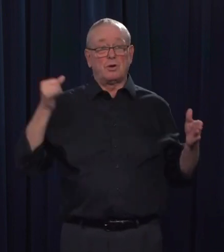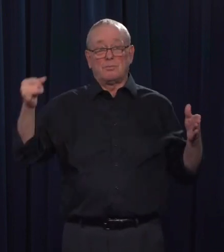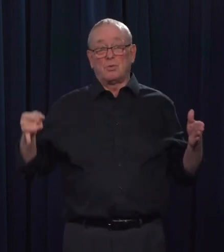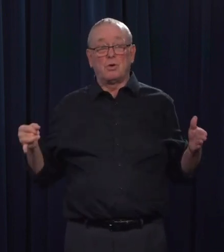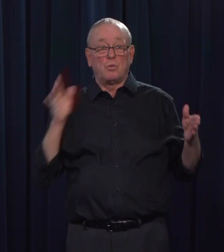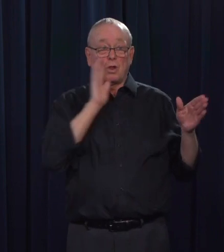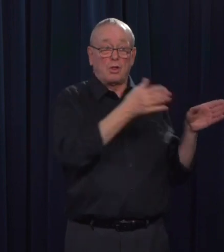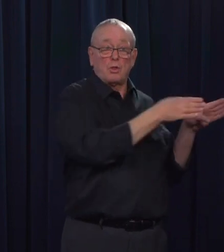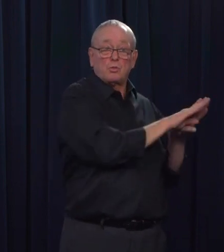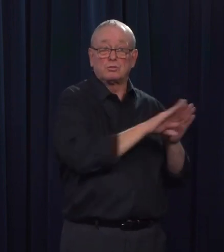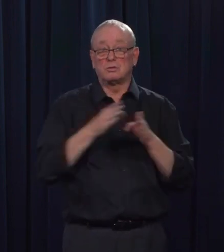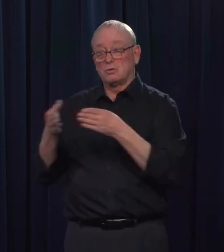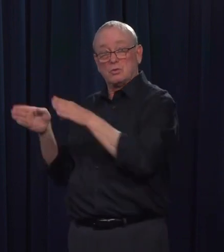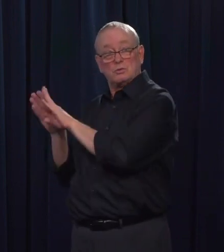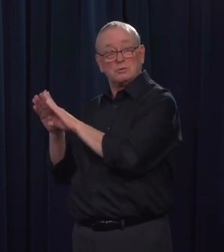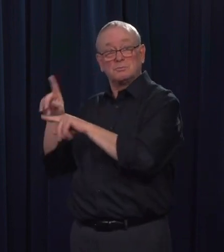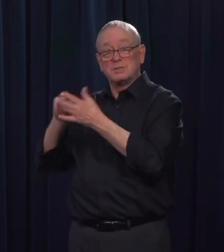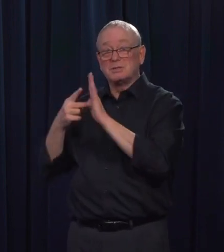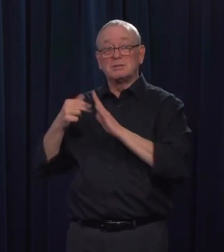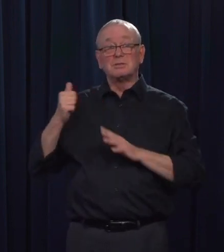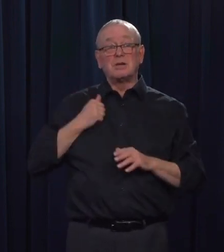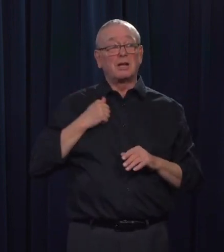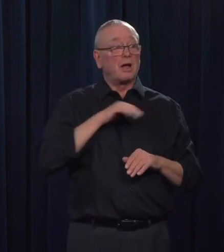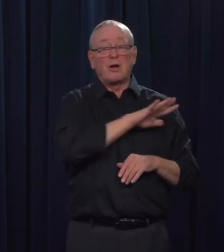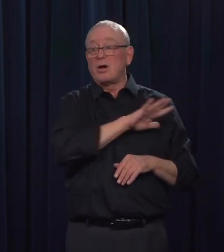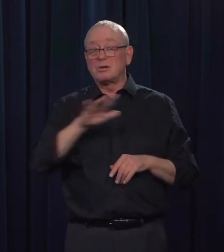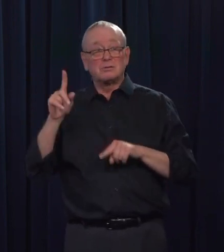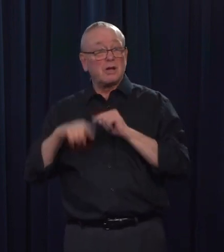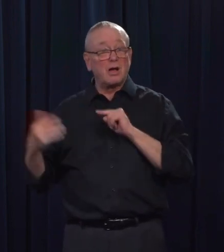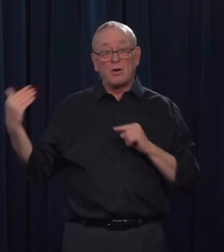rumors. Again, when it comes to contingency plans,